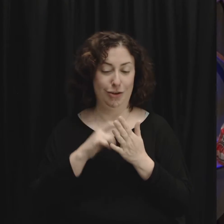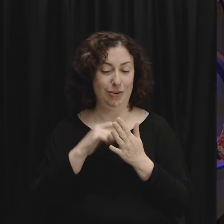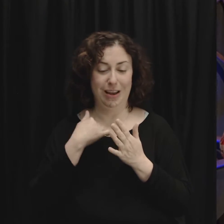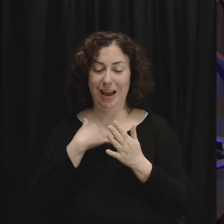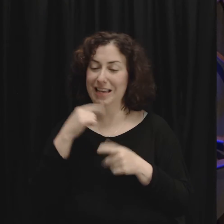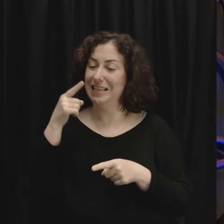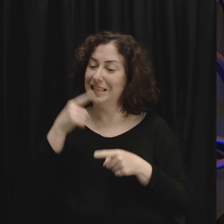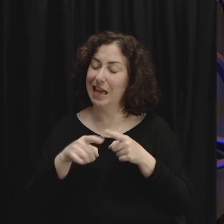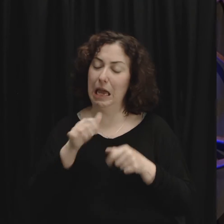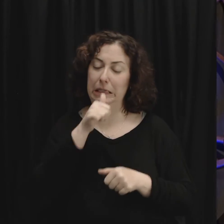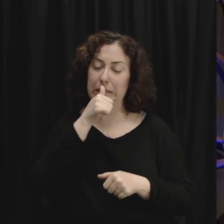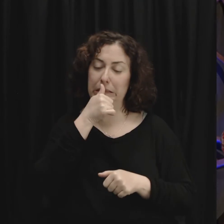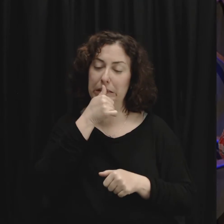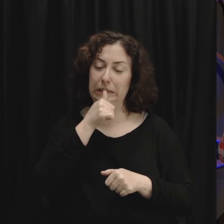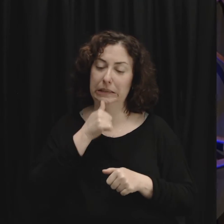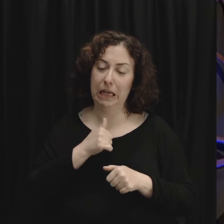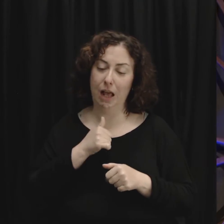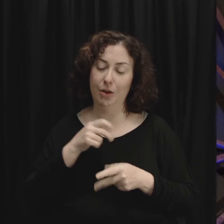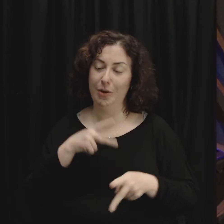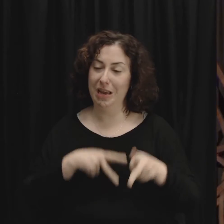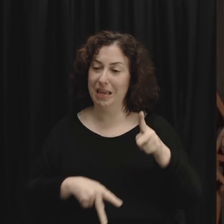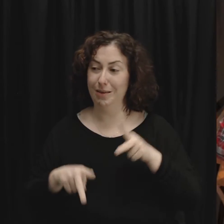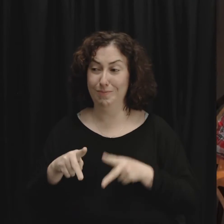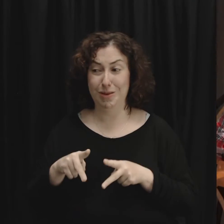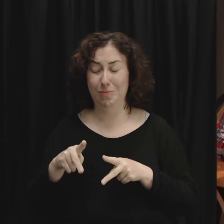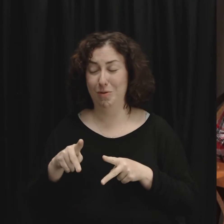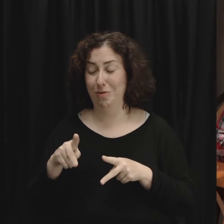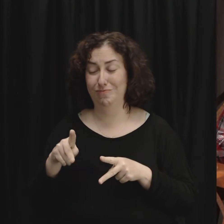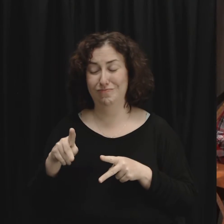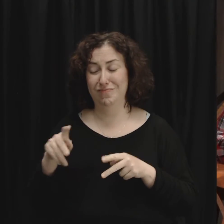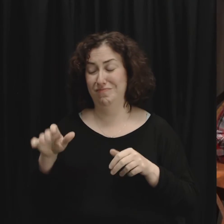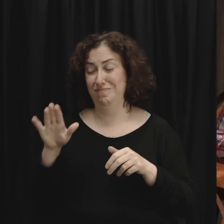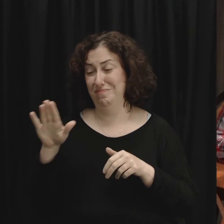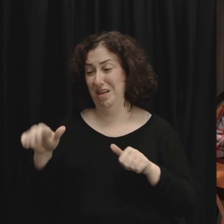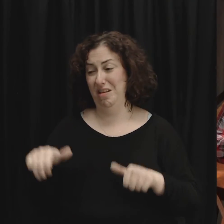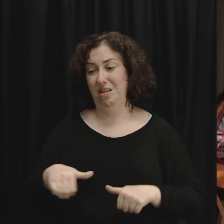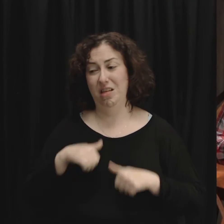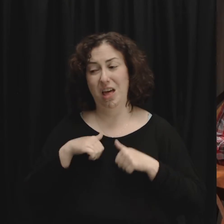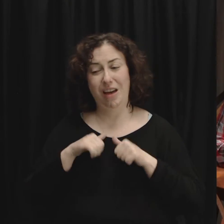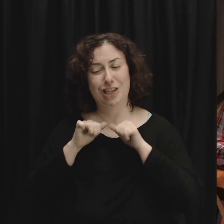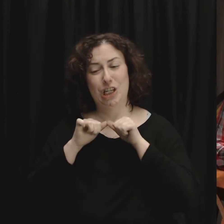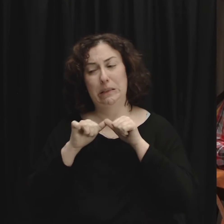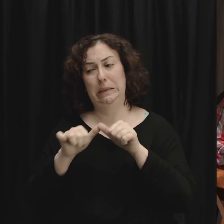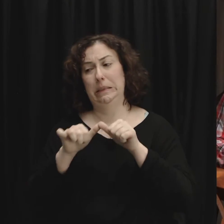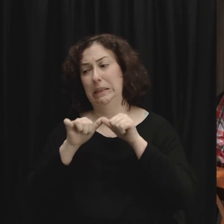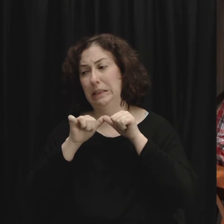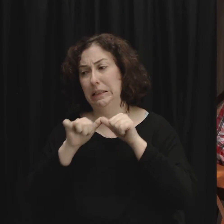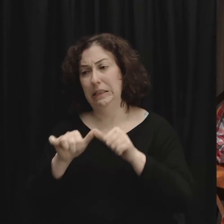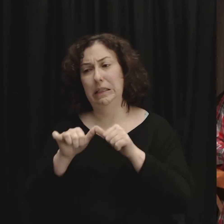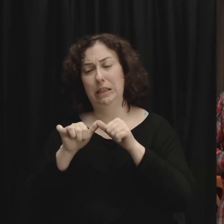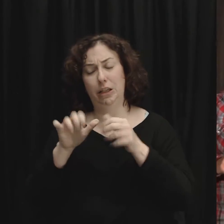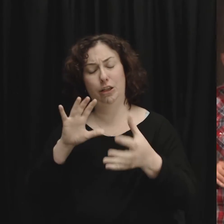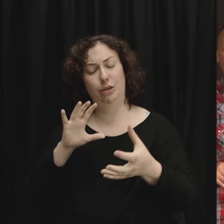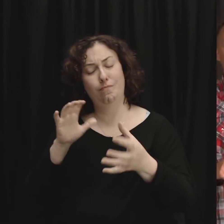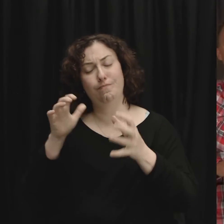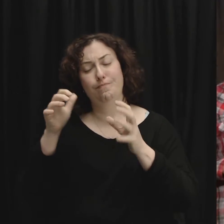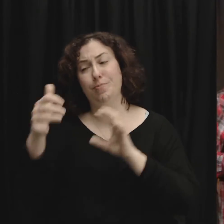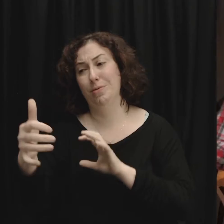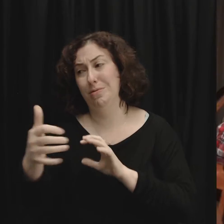threshold for people whose lives are just continually full of chaos and drama I'm not saying I won't be kind to you I'm